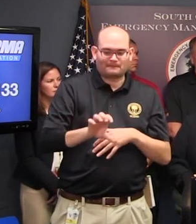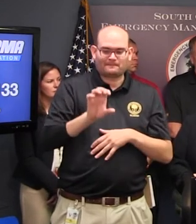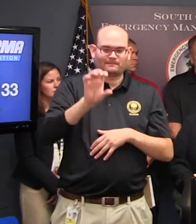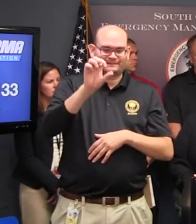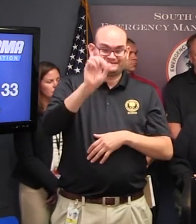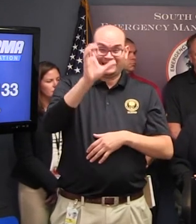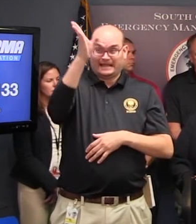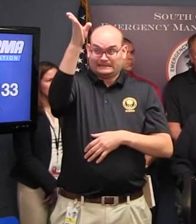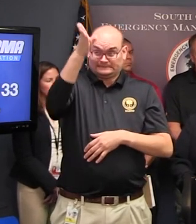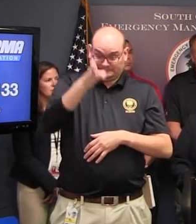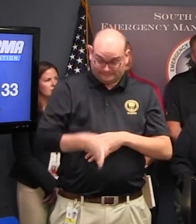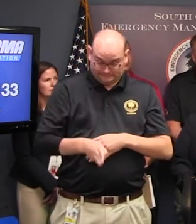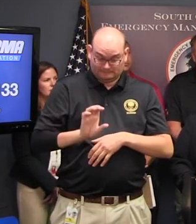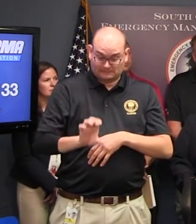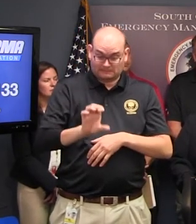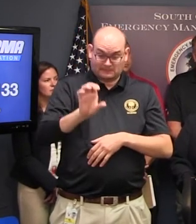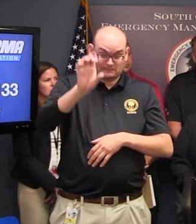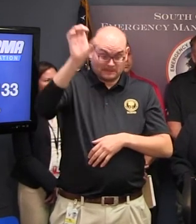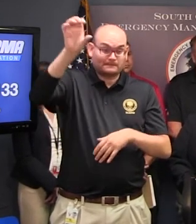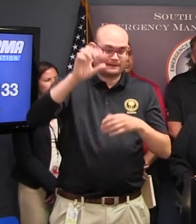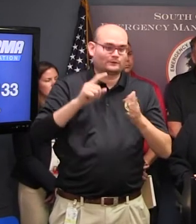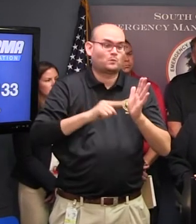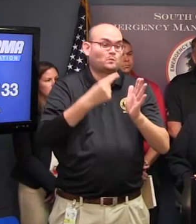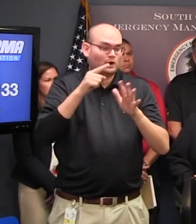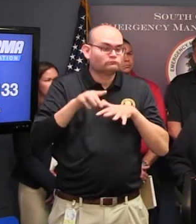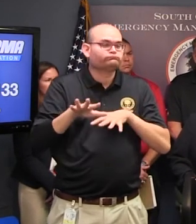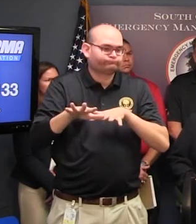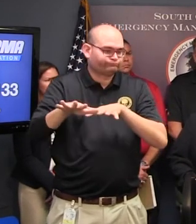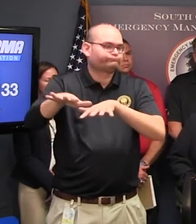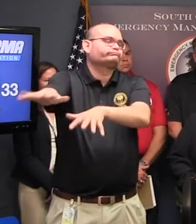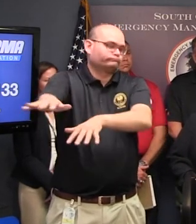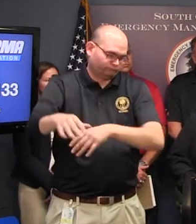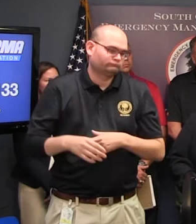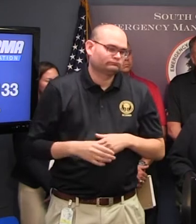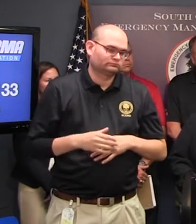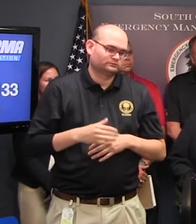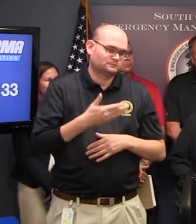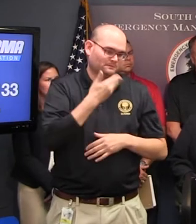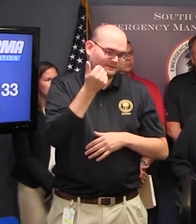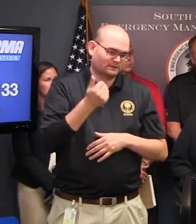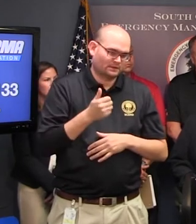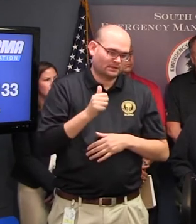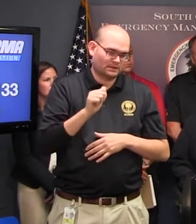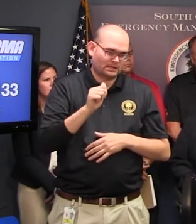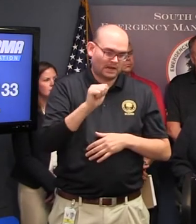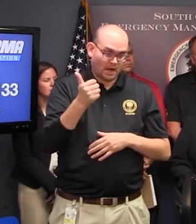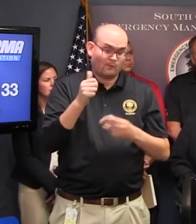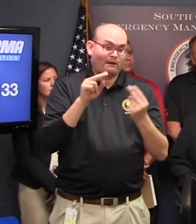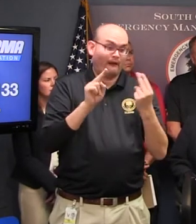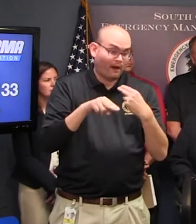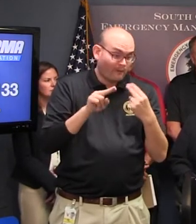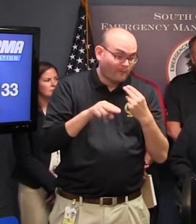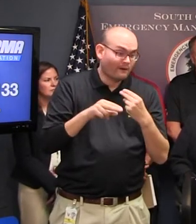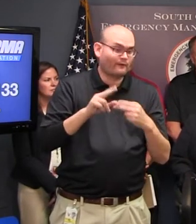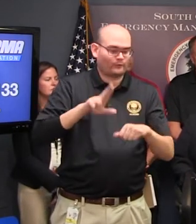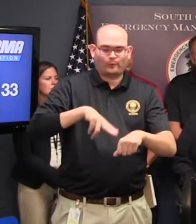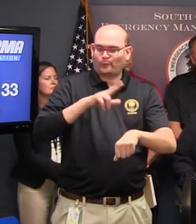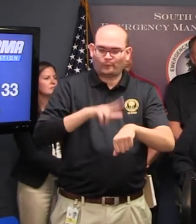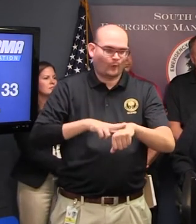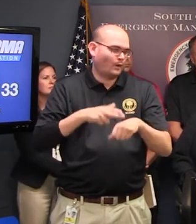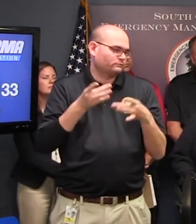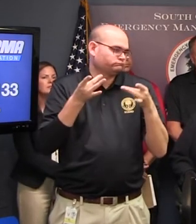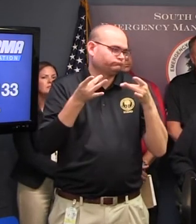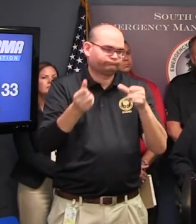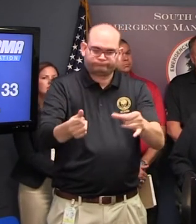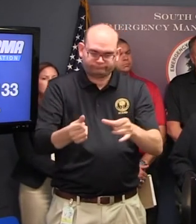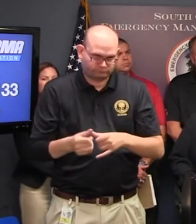after it's formed all other interstates in our state are flowing normally and we have moderate to light traffic on